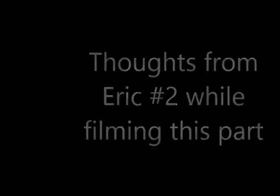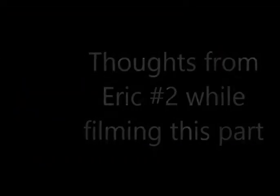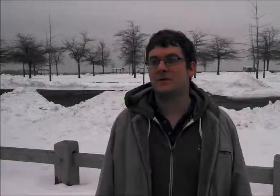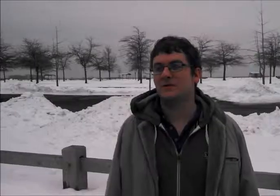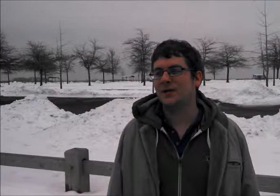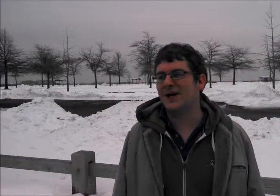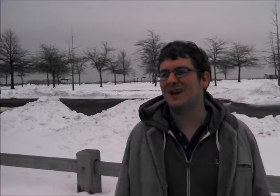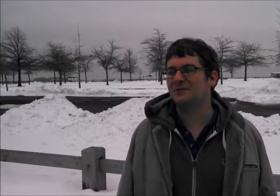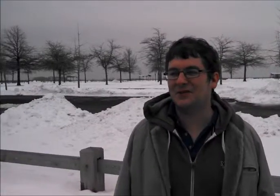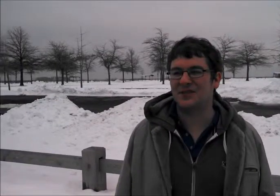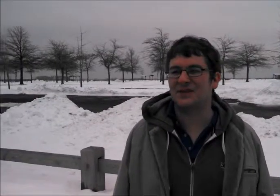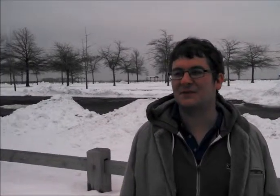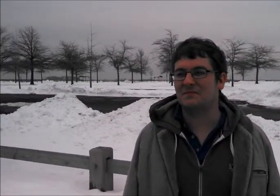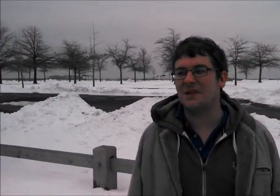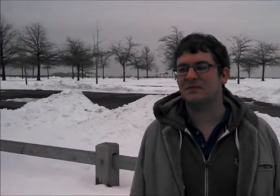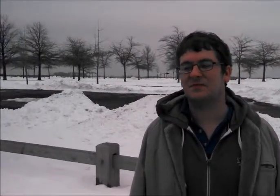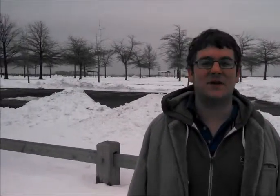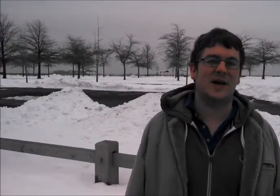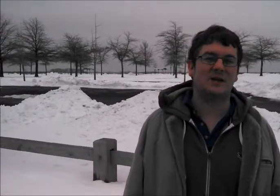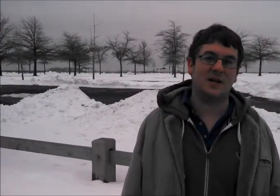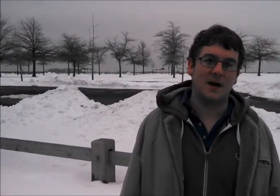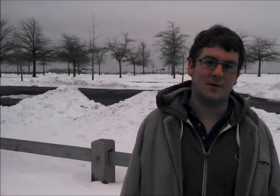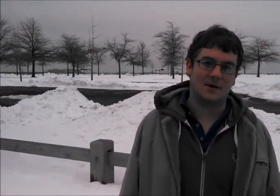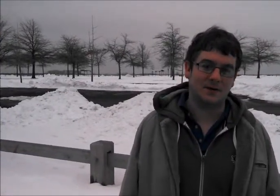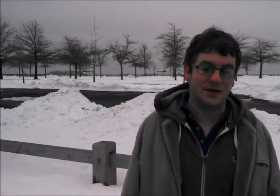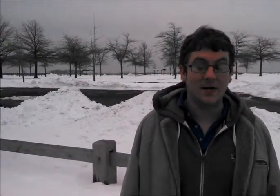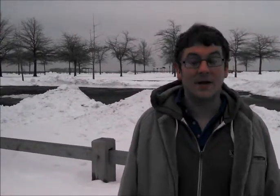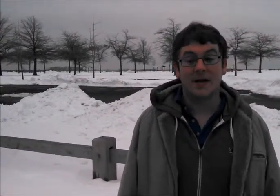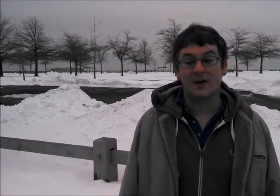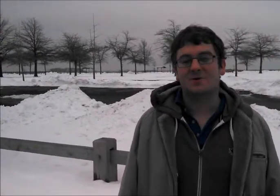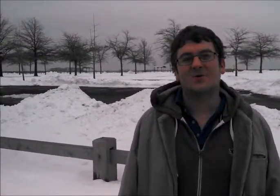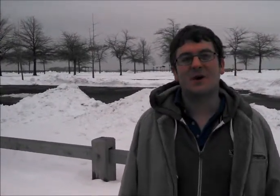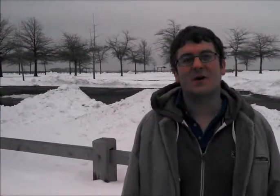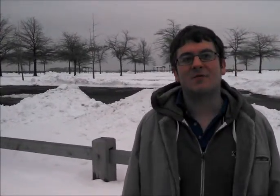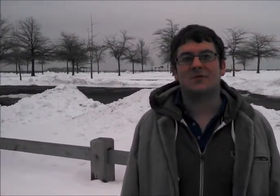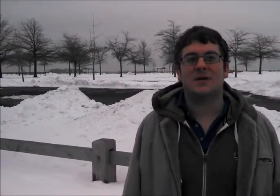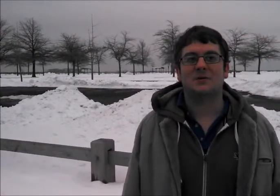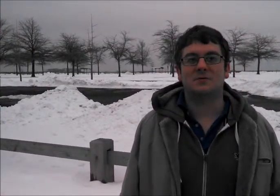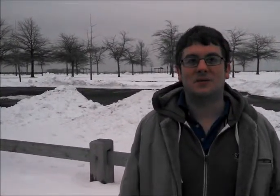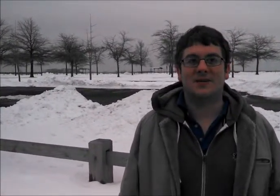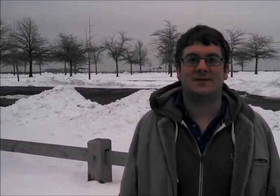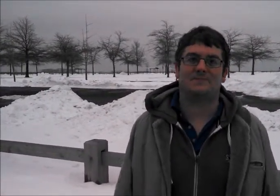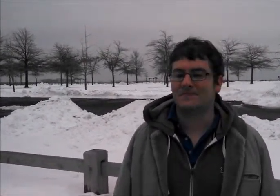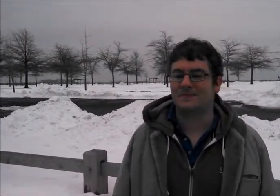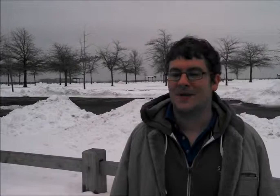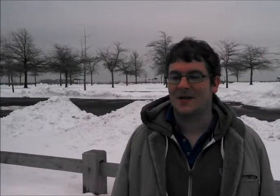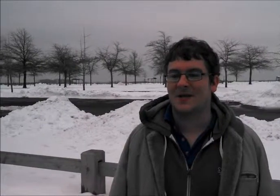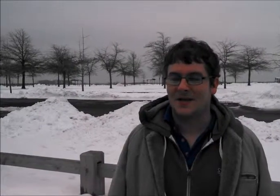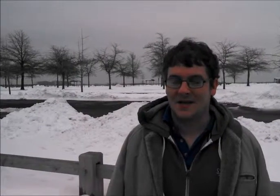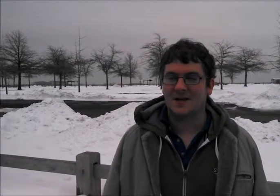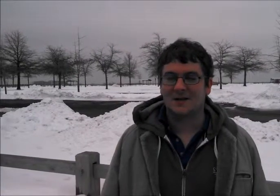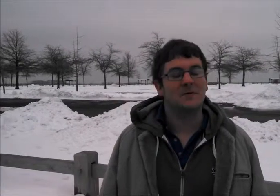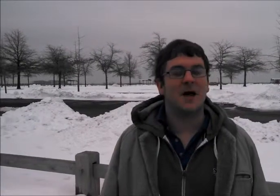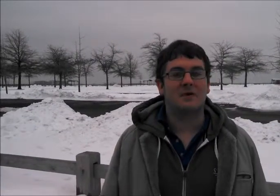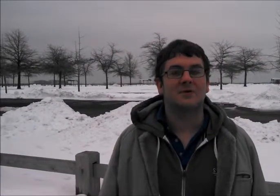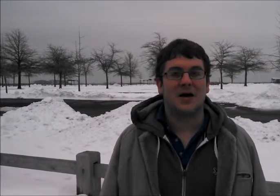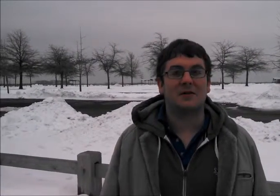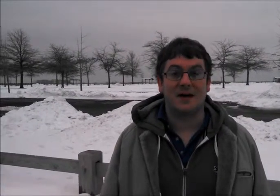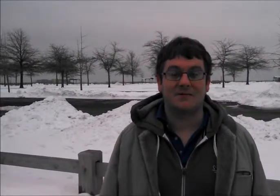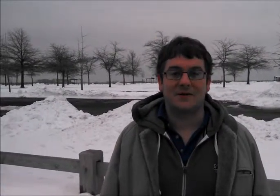You see a lot of interesting things from behind the camera. It was really hard for me to really not burst out laughing